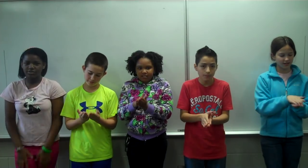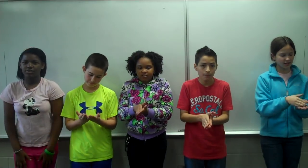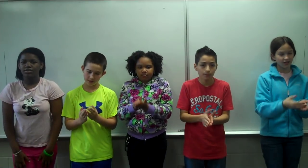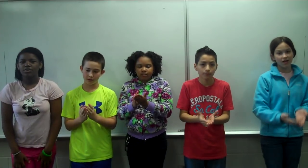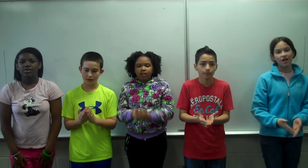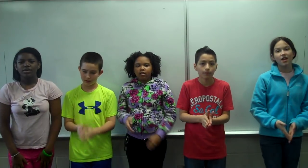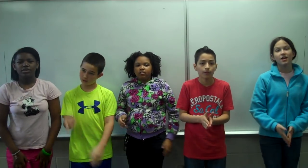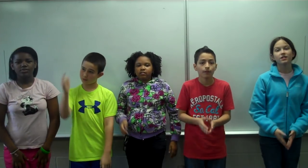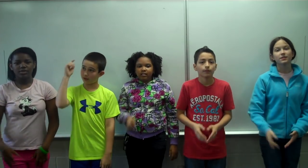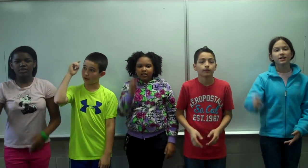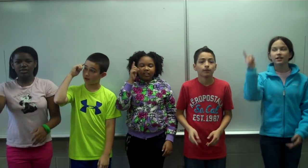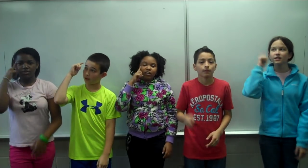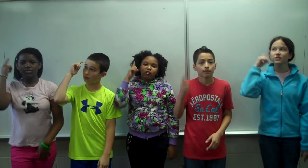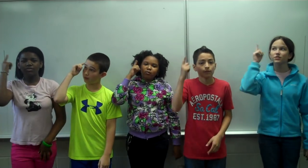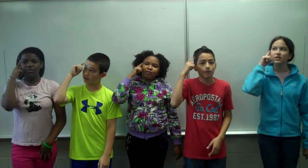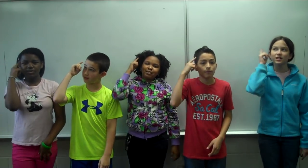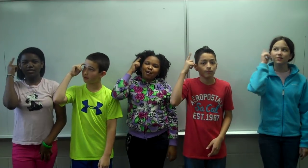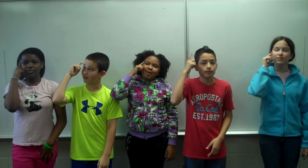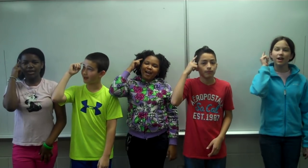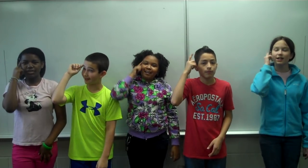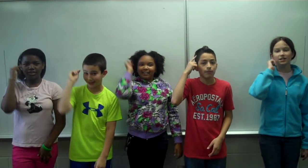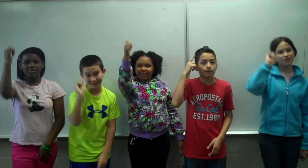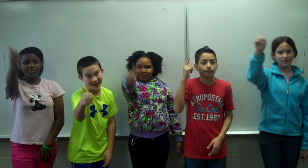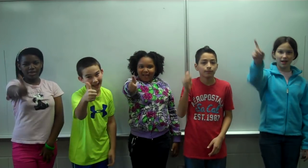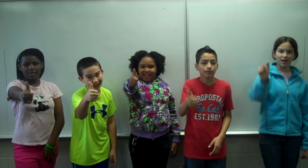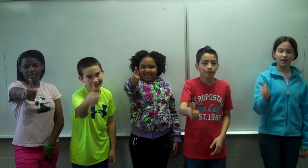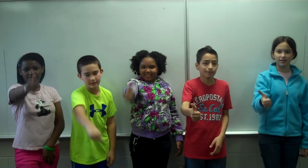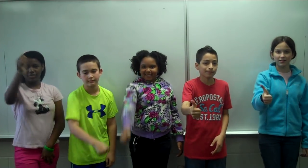Explaining Hinduism at its best